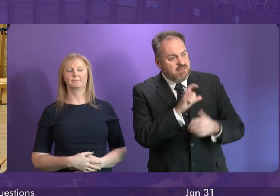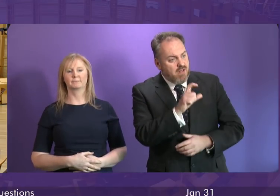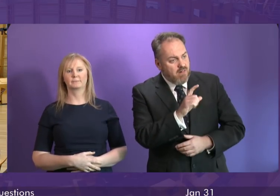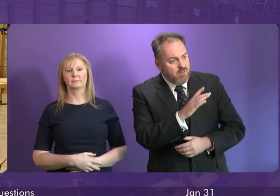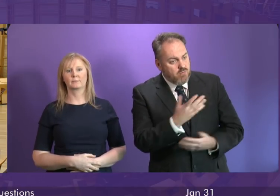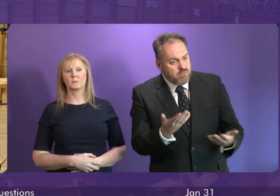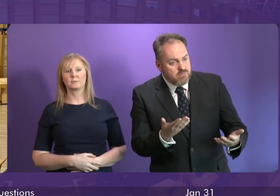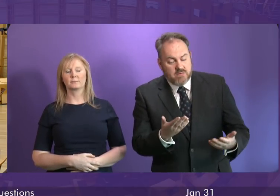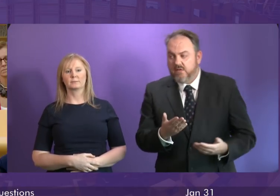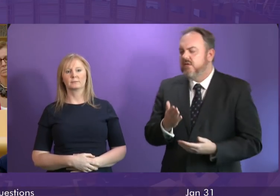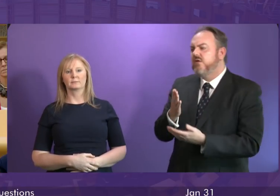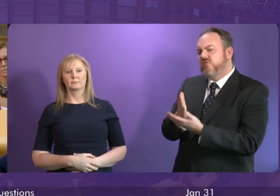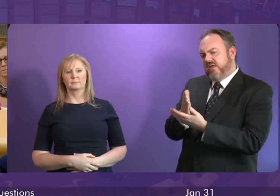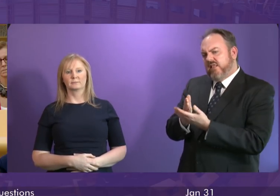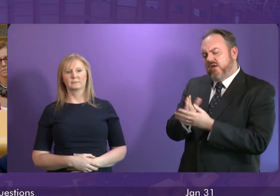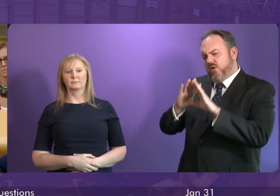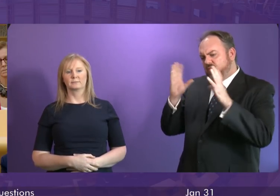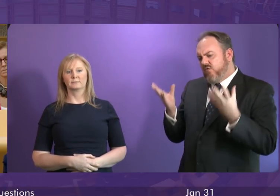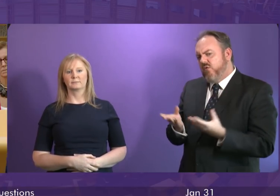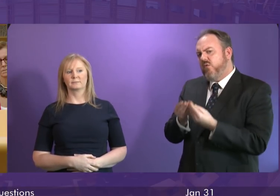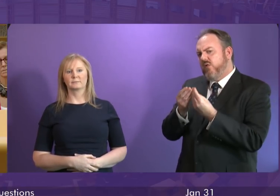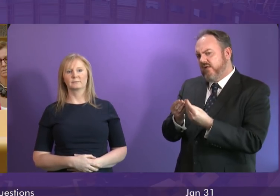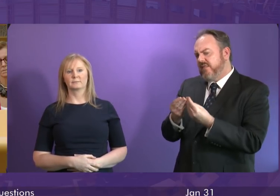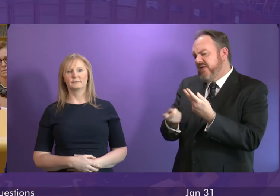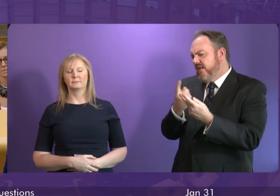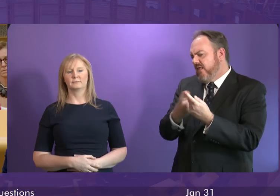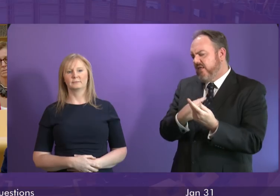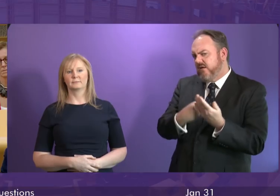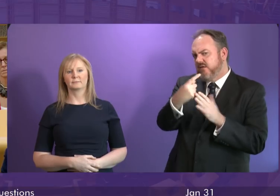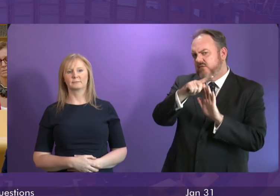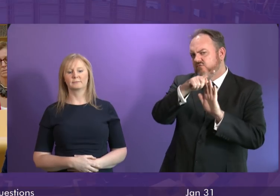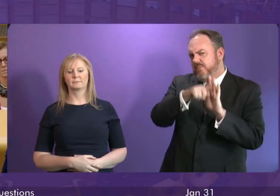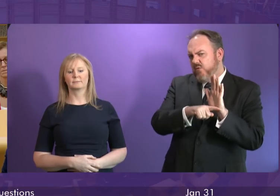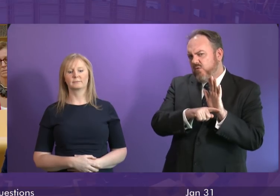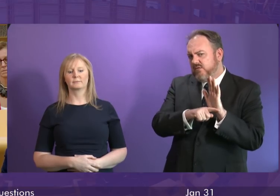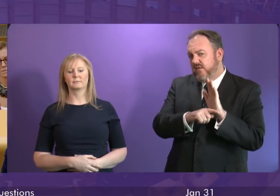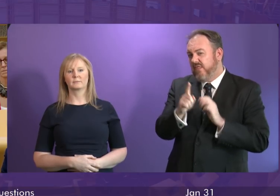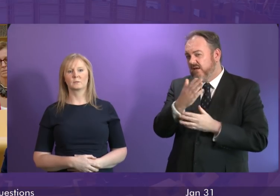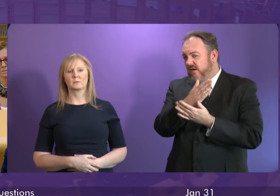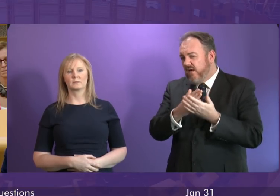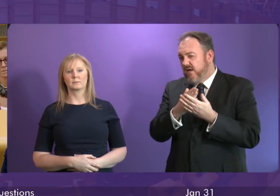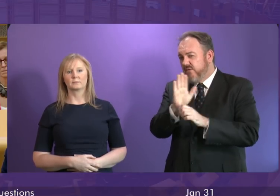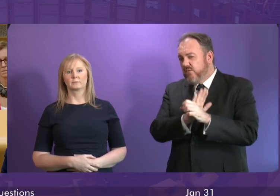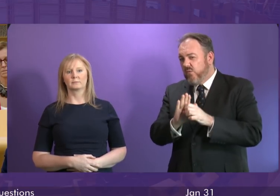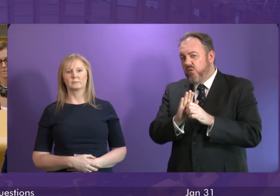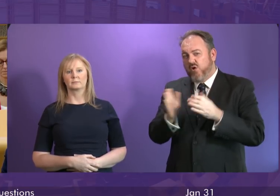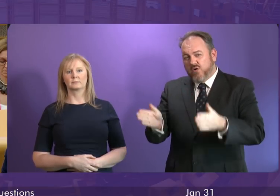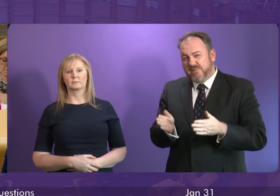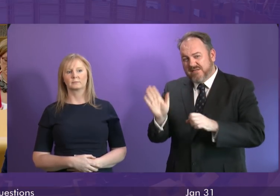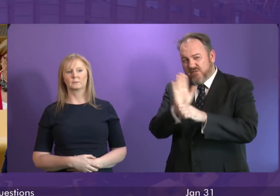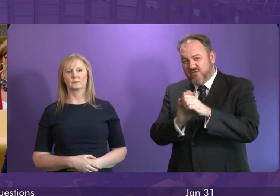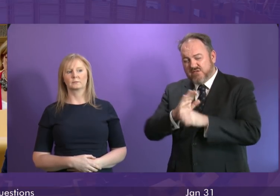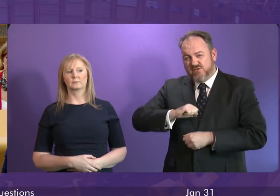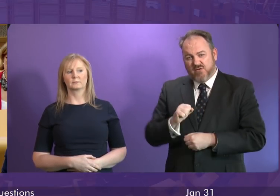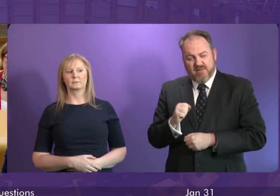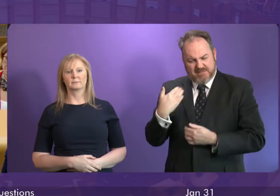Turning to the wider picture, there was a report last week that across Scotland, around half of hospitals have not been inspected by the Health Care